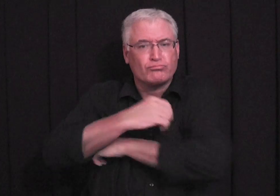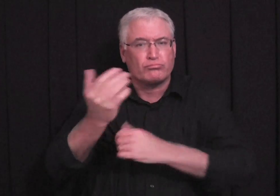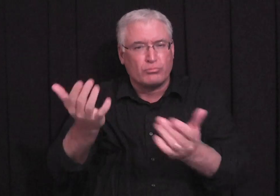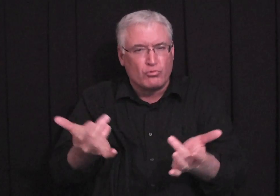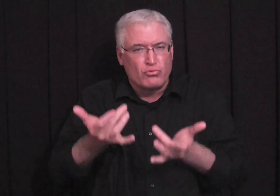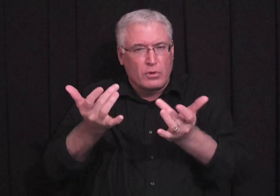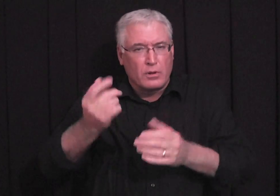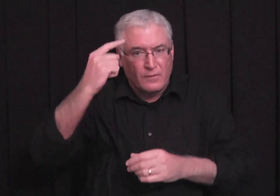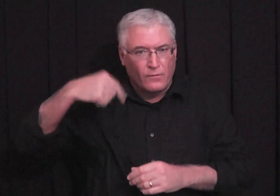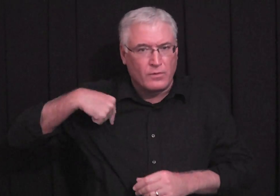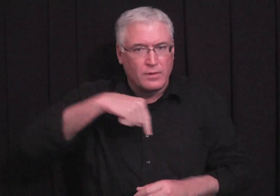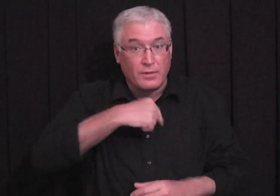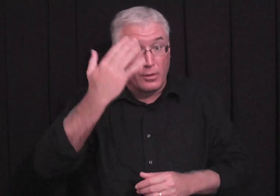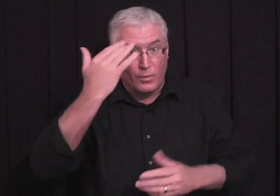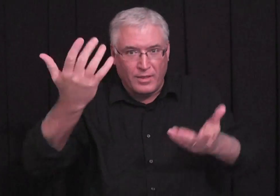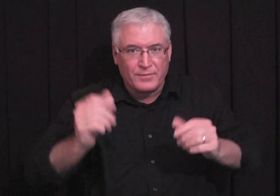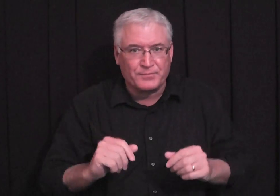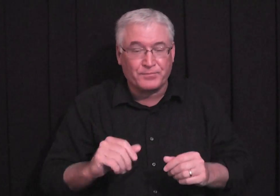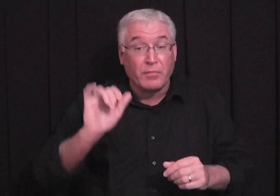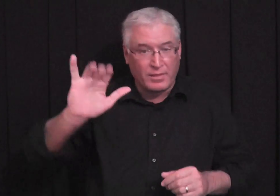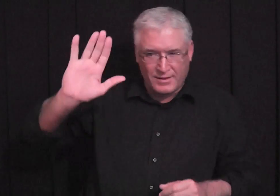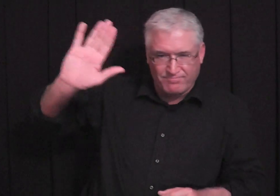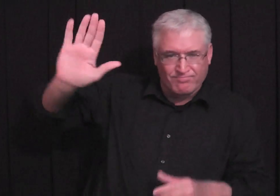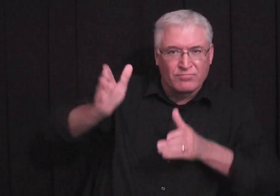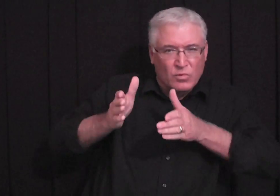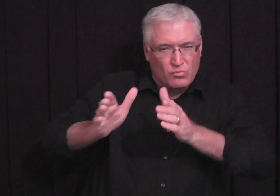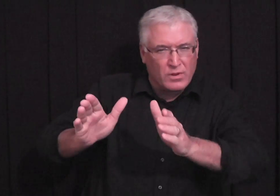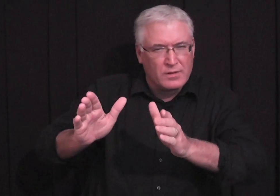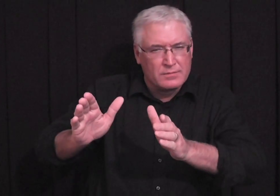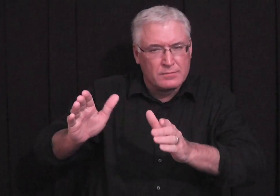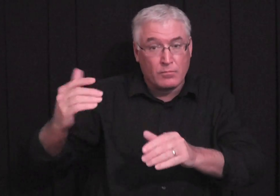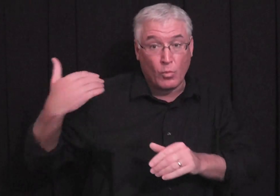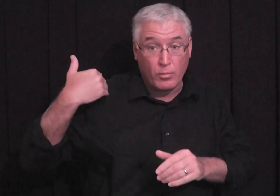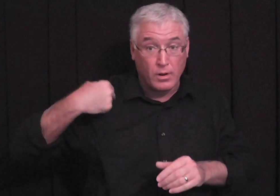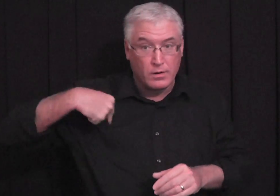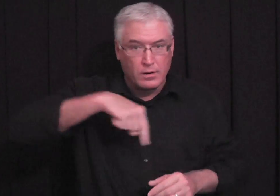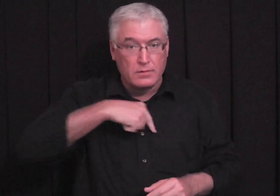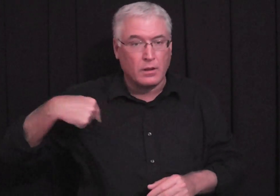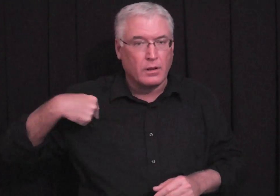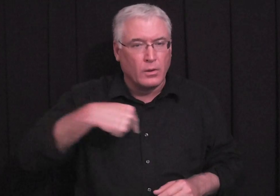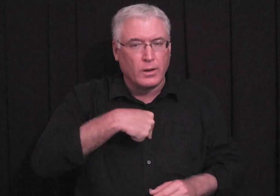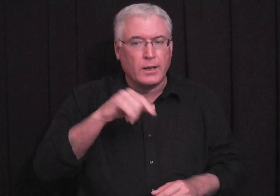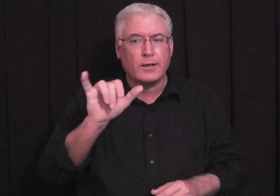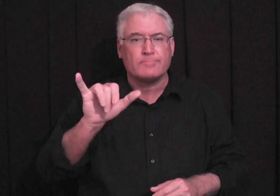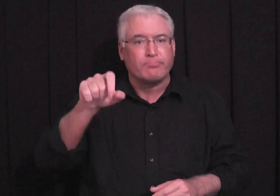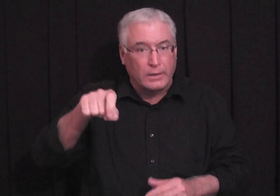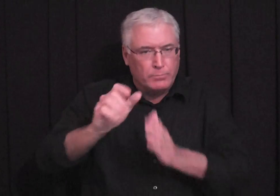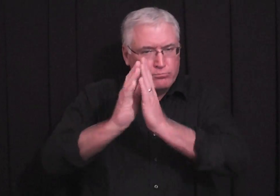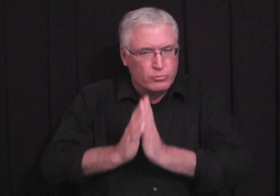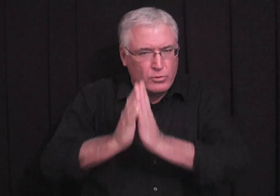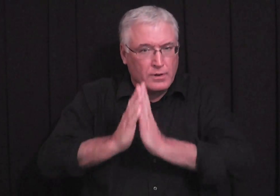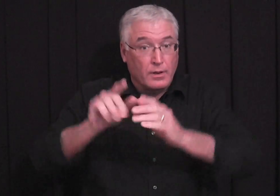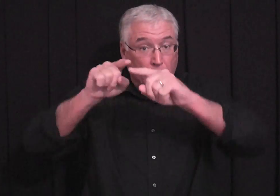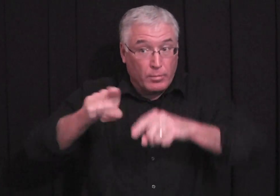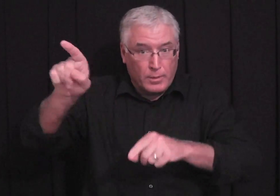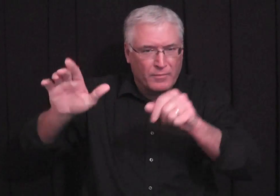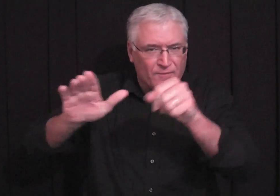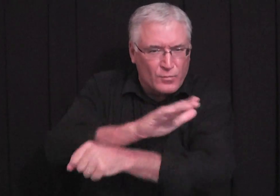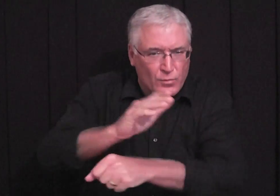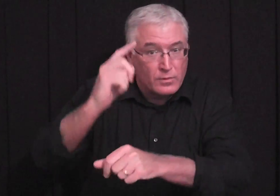And you know, why is he doing this? Why is he waiting for us to pray? Well, the reason is because that's his way. You know, he wants us to pray to him